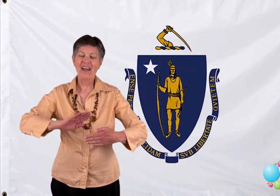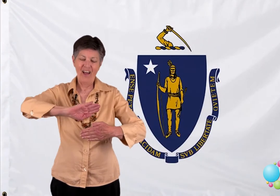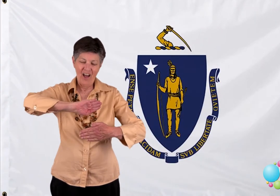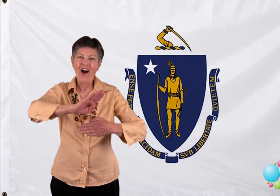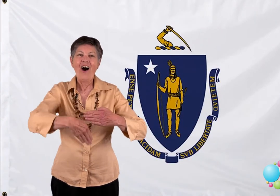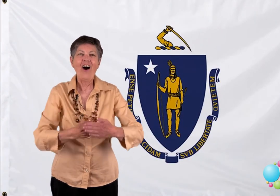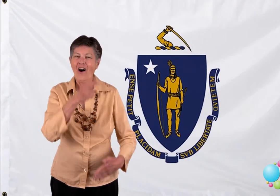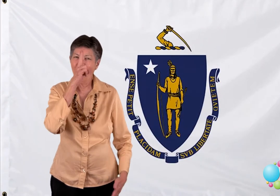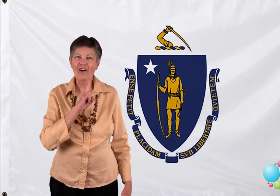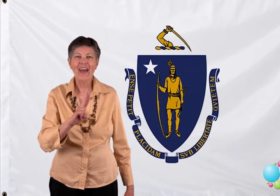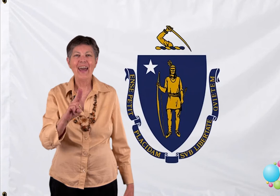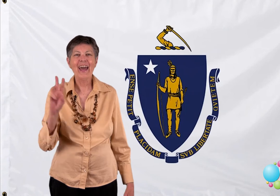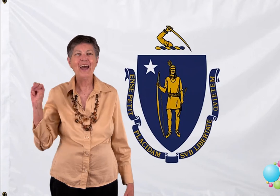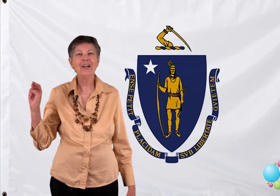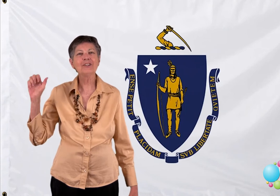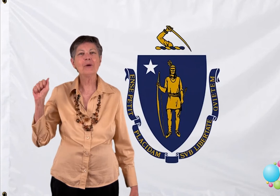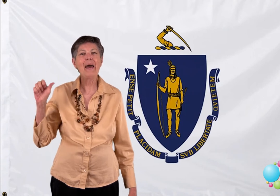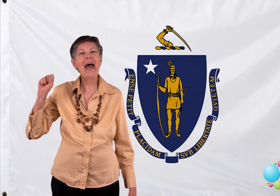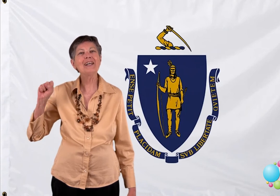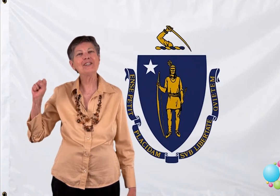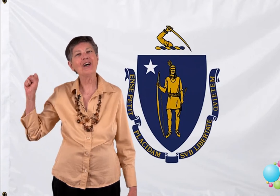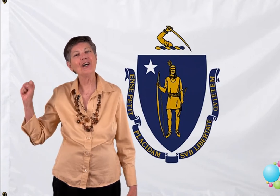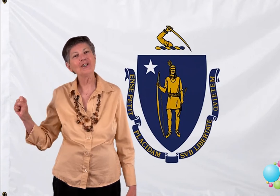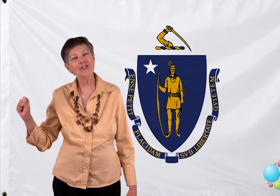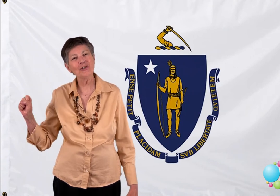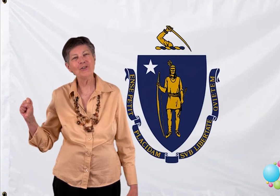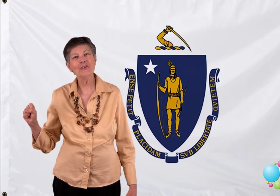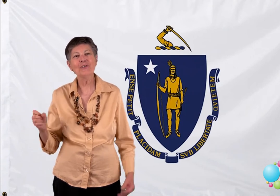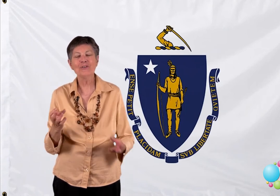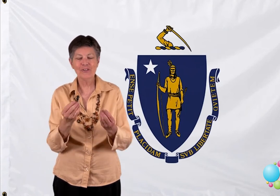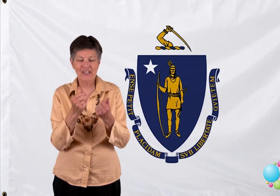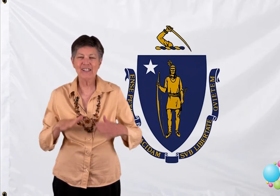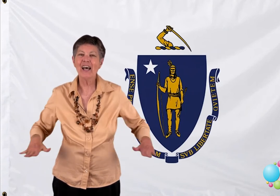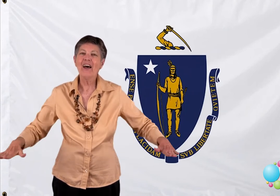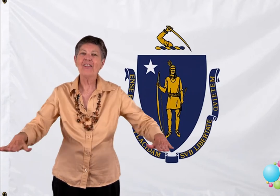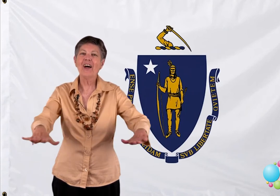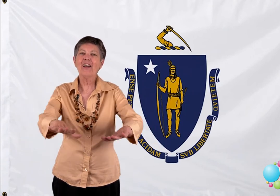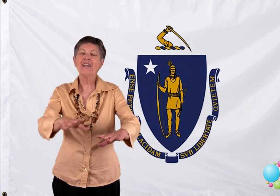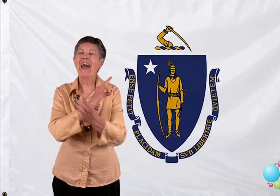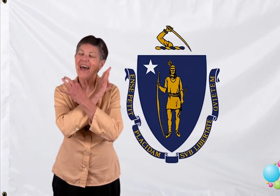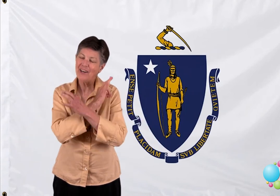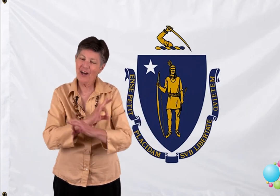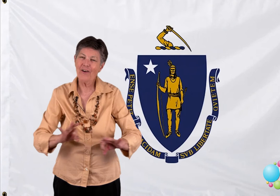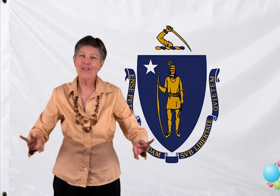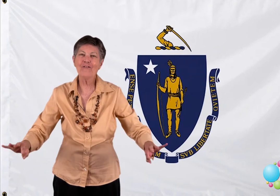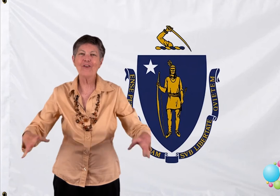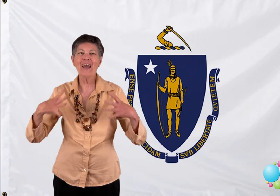All hail to Massachusetts, the land of the free